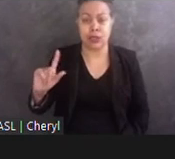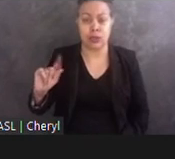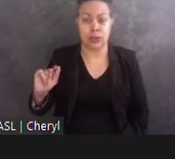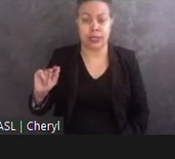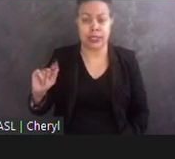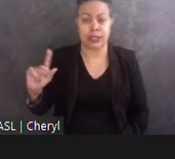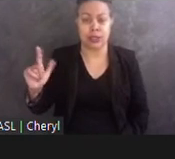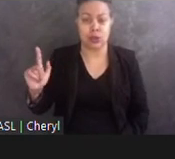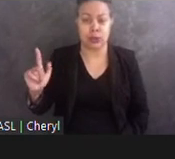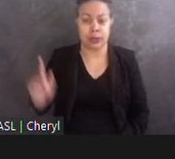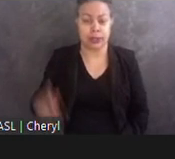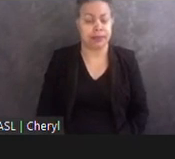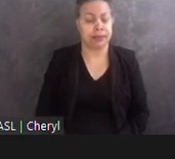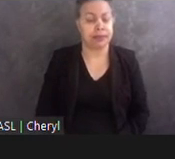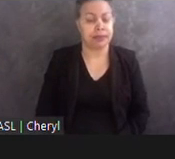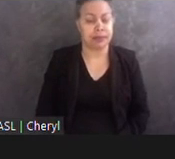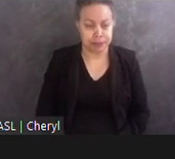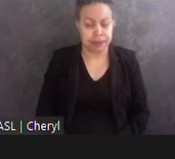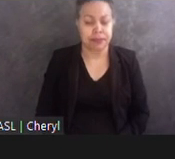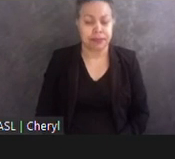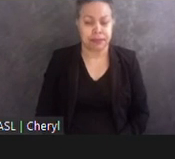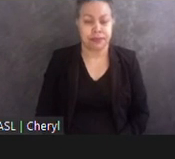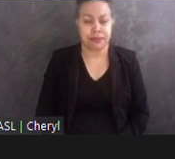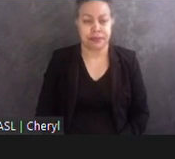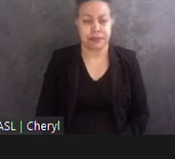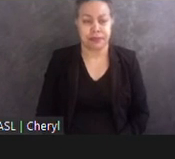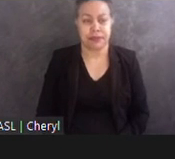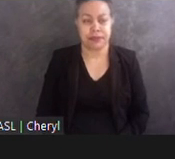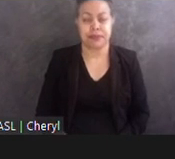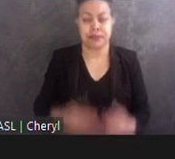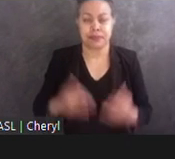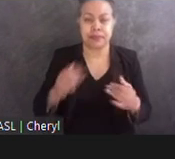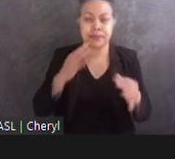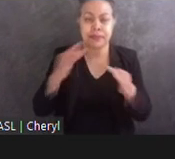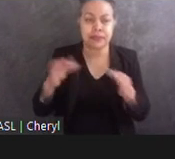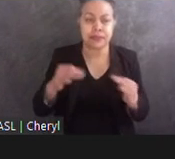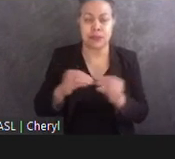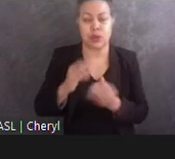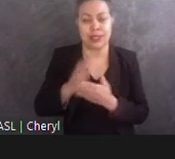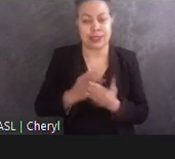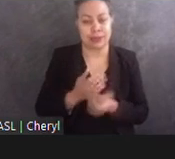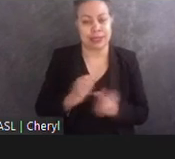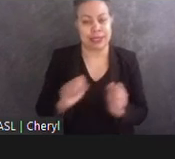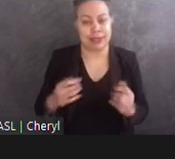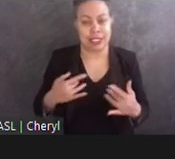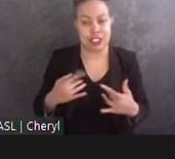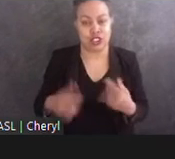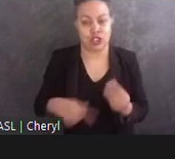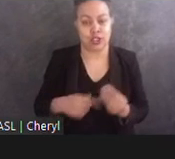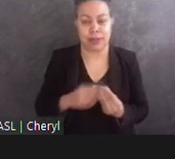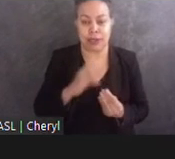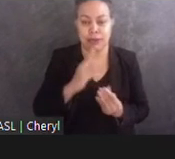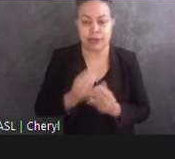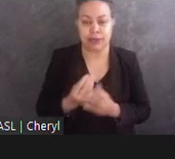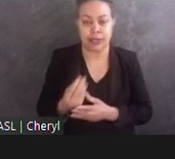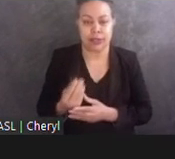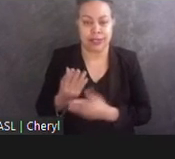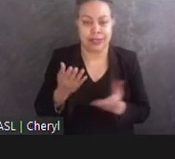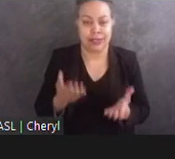Thank you, Mary. Now I will discuss some safety concerns about the fountains at the memorial. I had